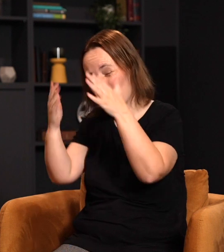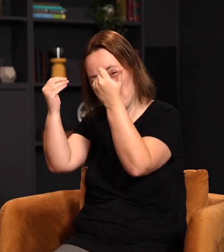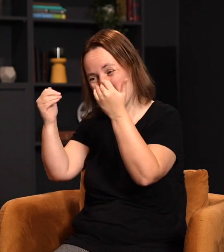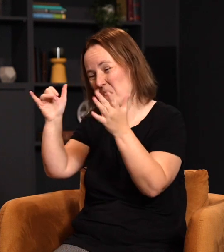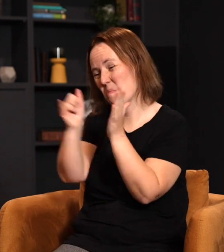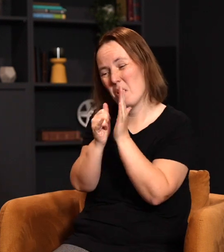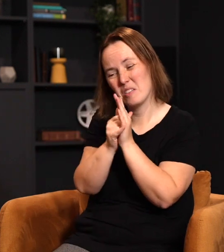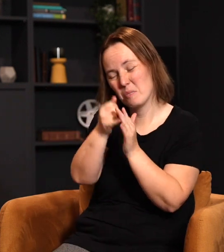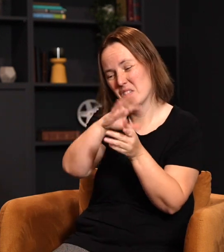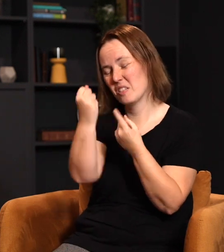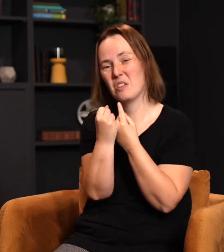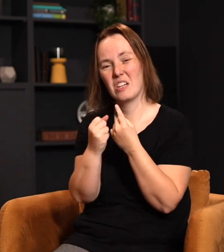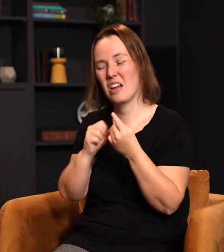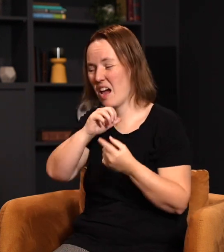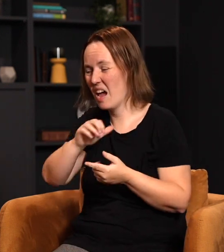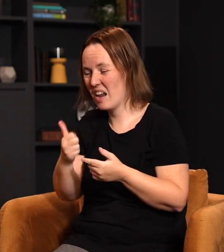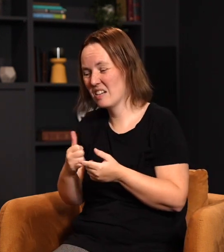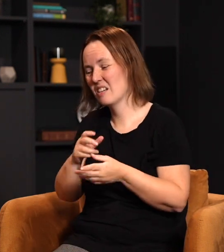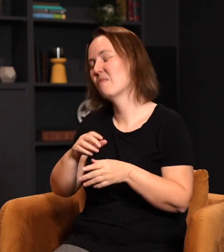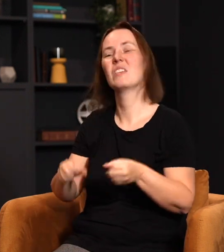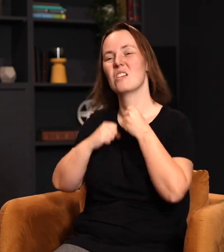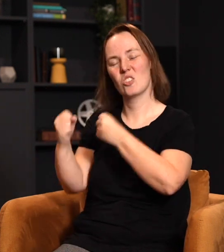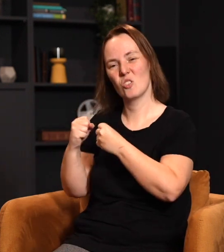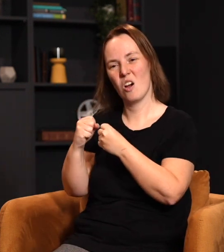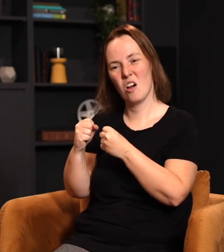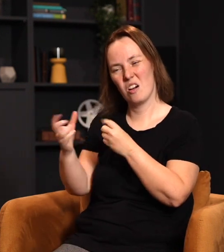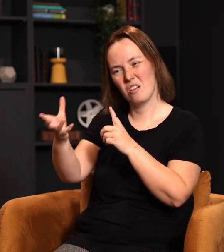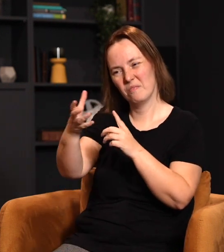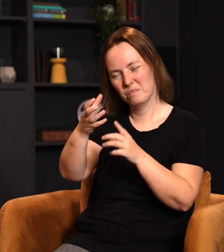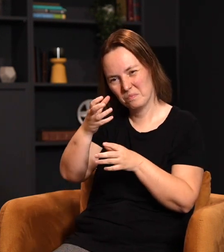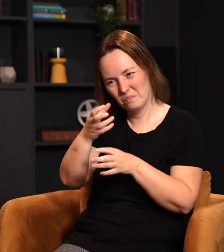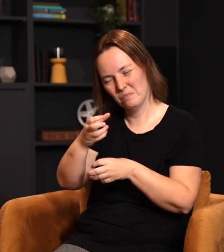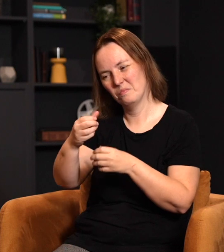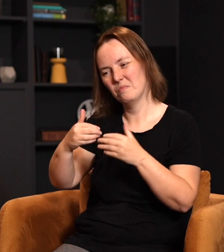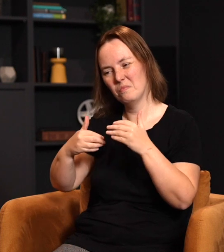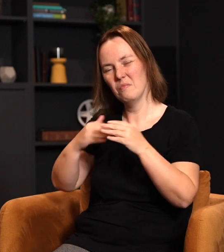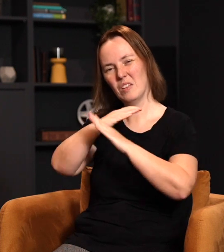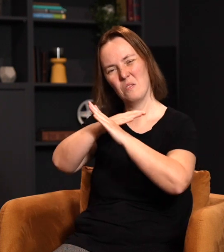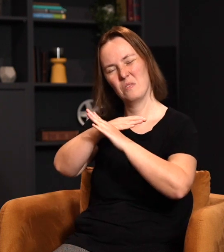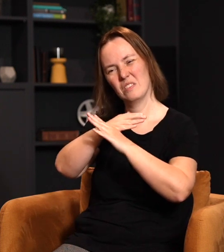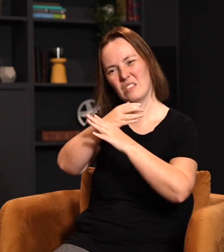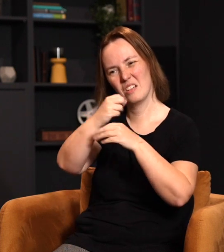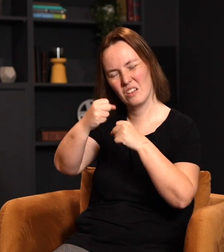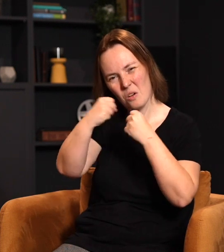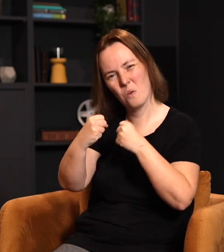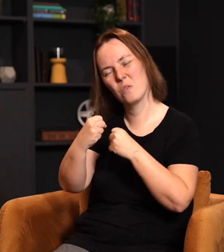impossible situation, any stronghold in your workplace. But do we really believe that? But you see,